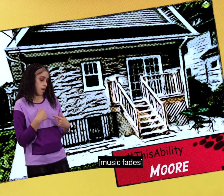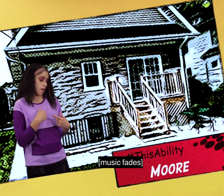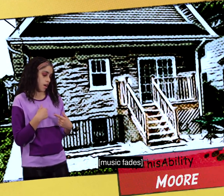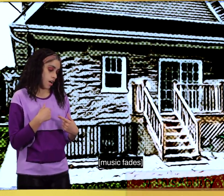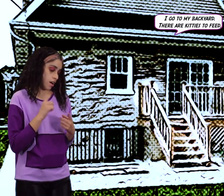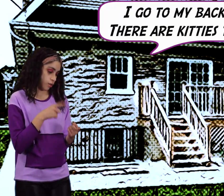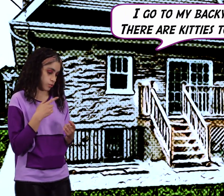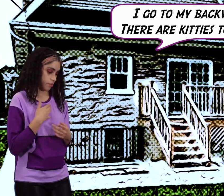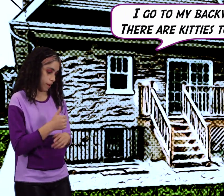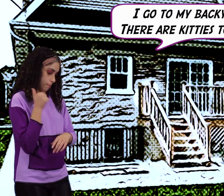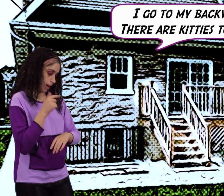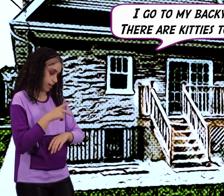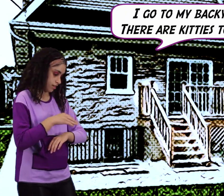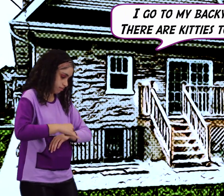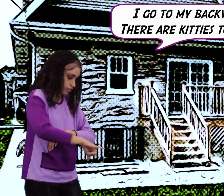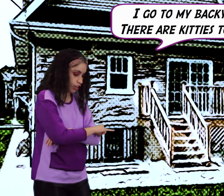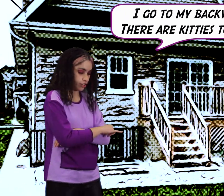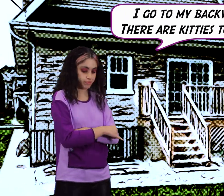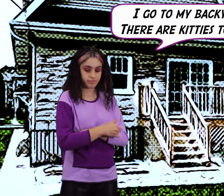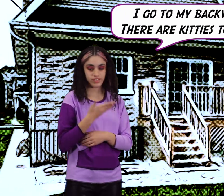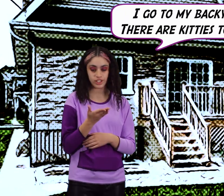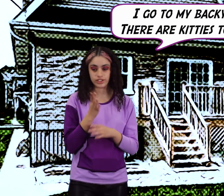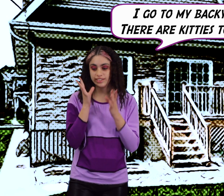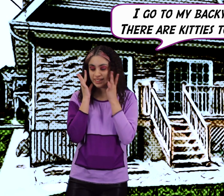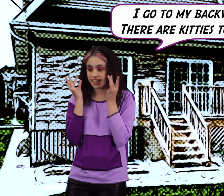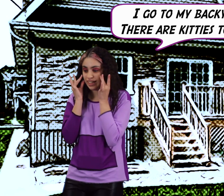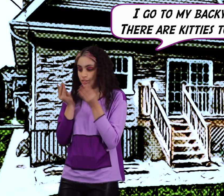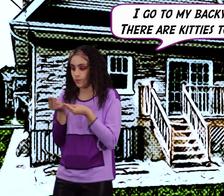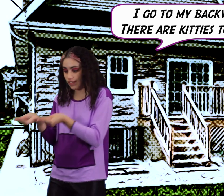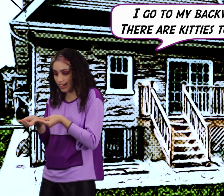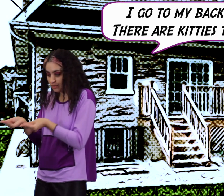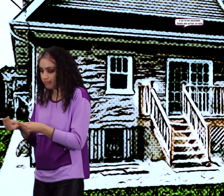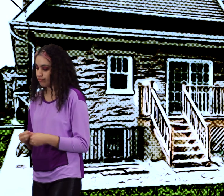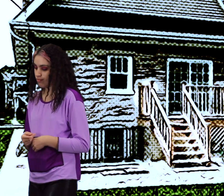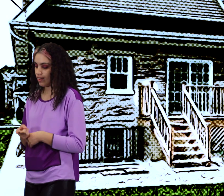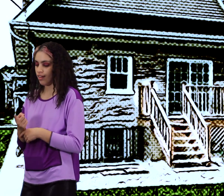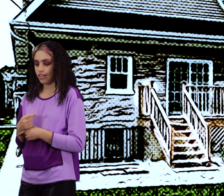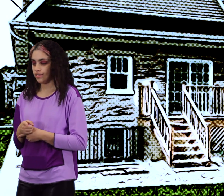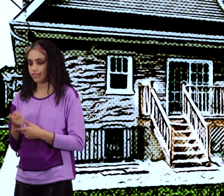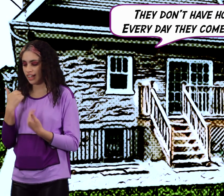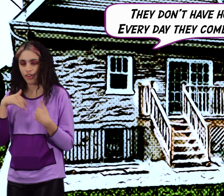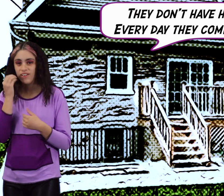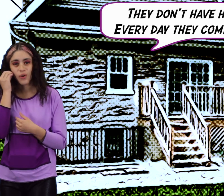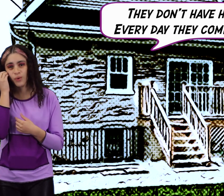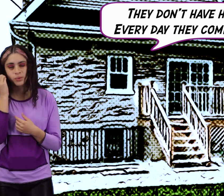i go to my backyard those kitty to see they'll have home